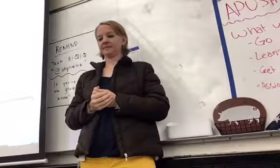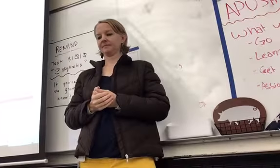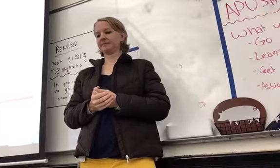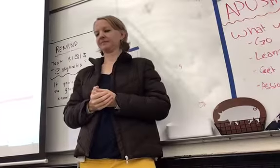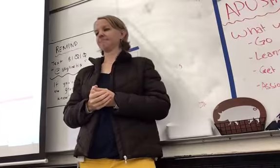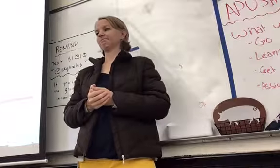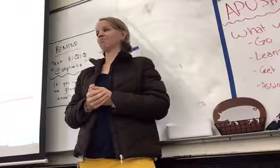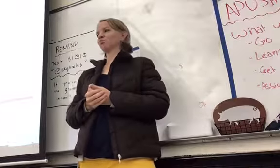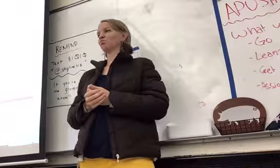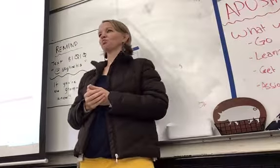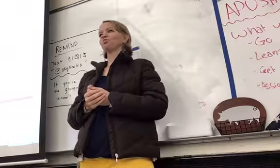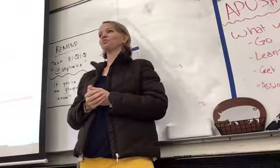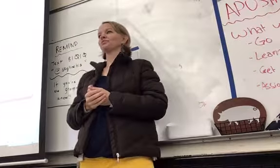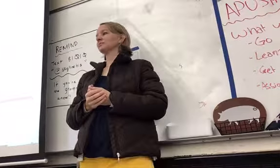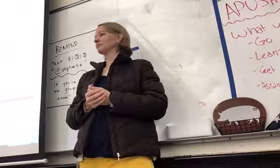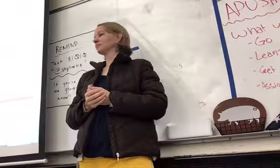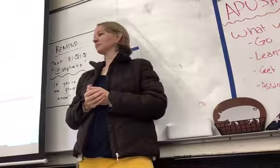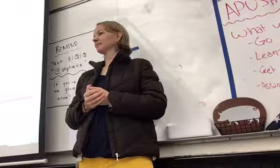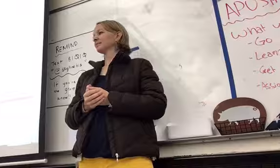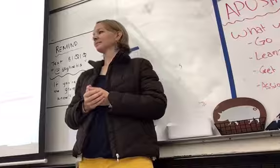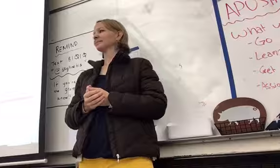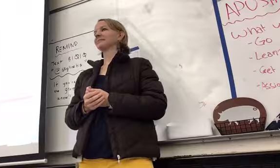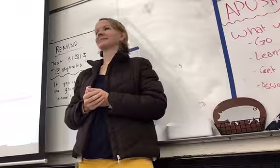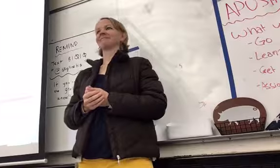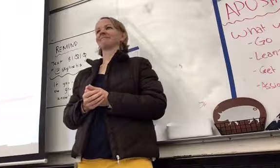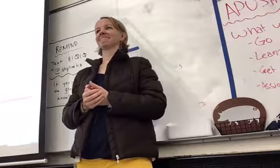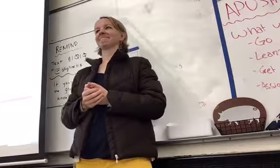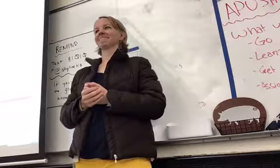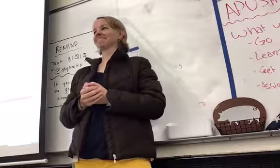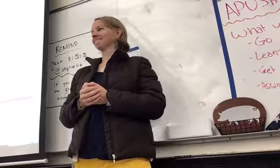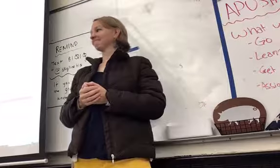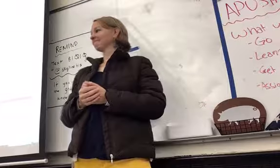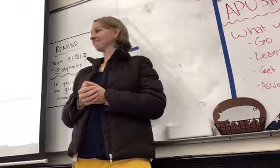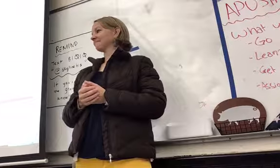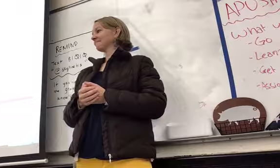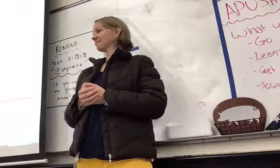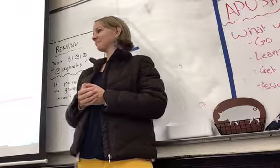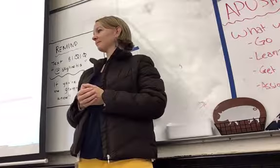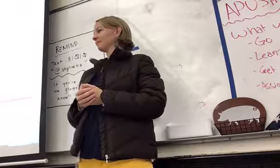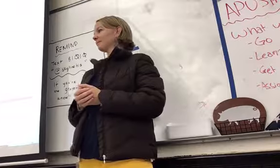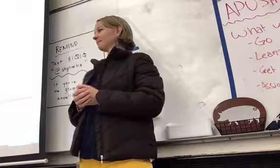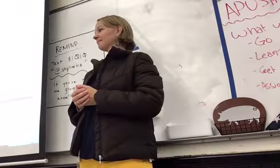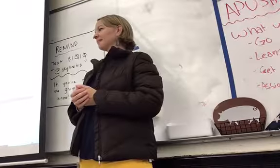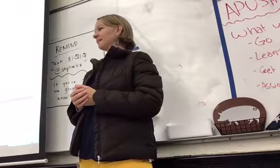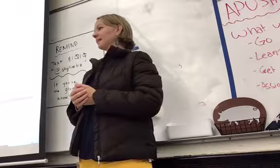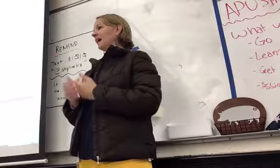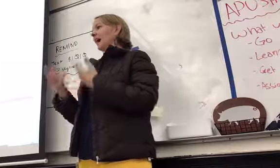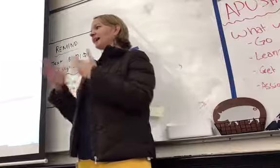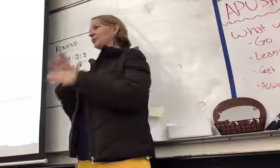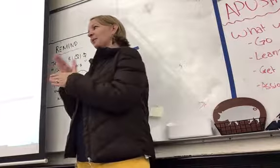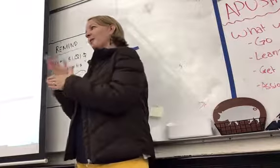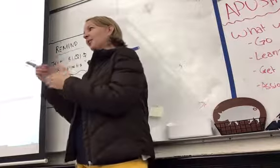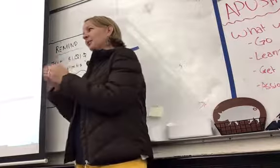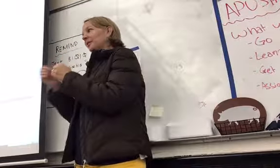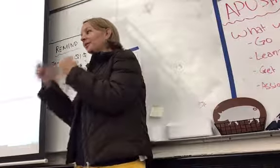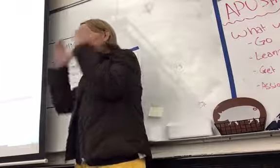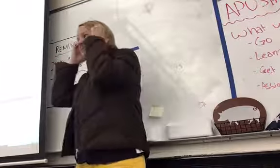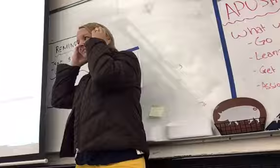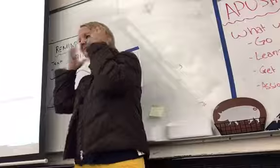to your desk. You bet. You had stuff there. I didn't want to disturb you. So, a really popular one that